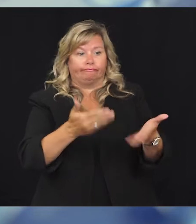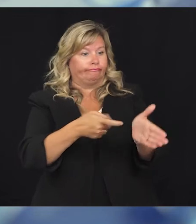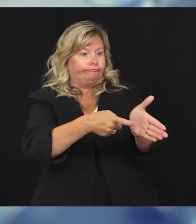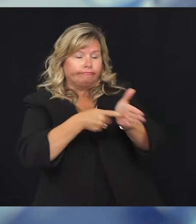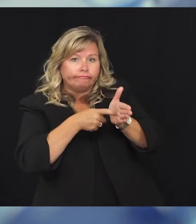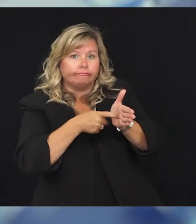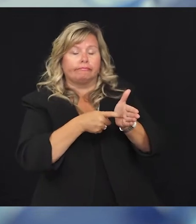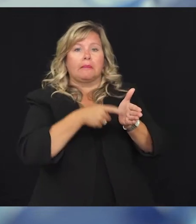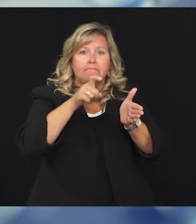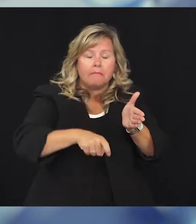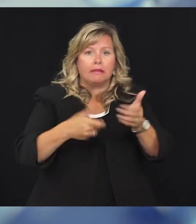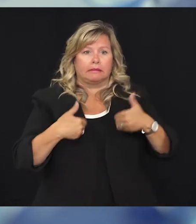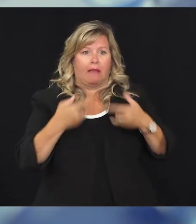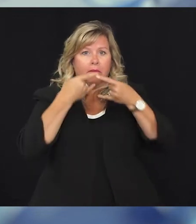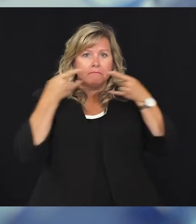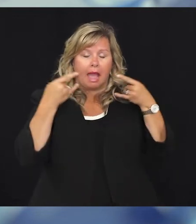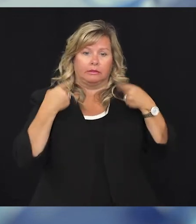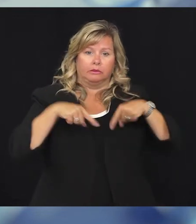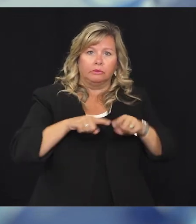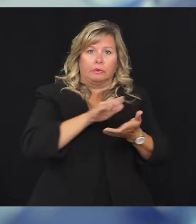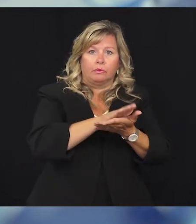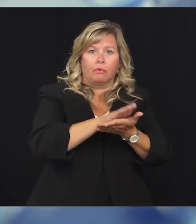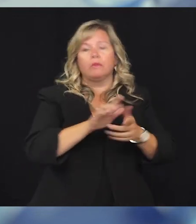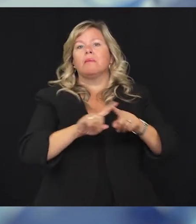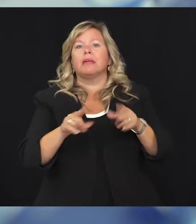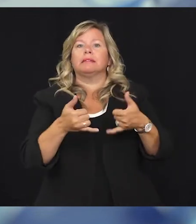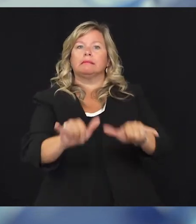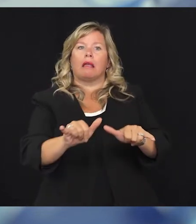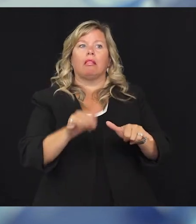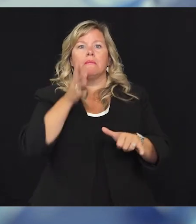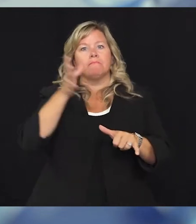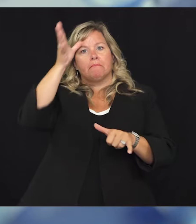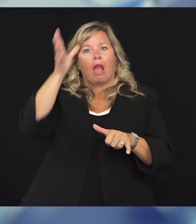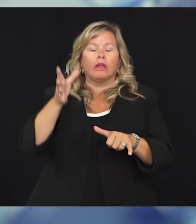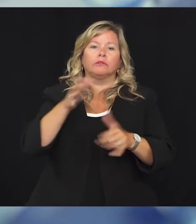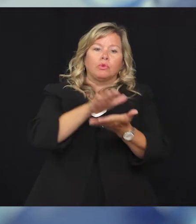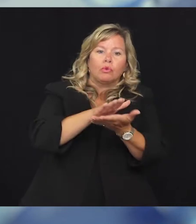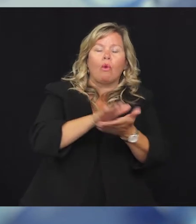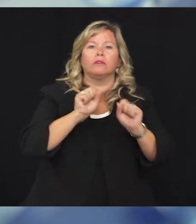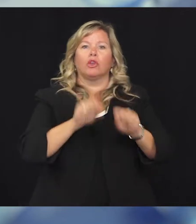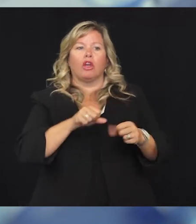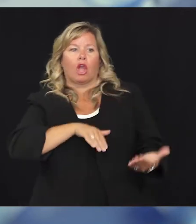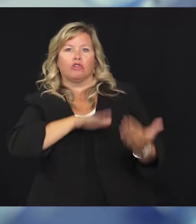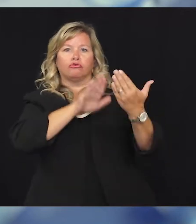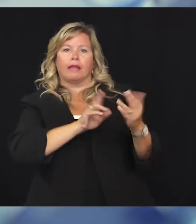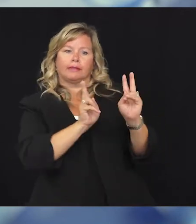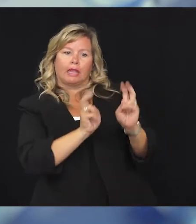because schools and parents still had an opportunity to address the issue without an order.